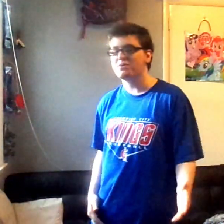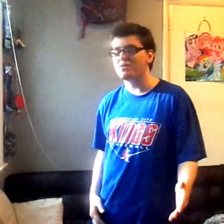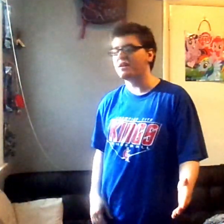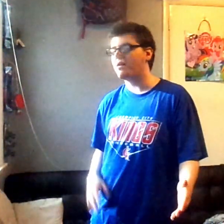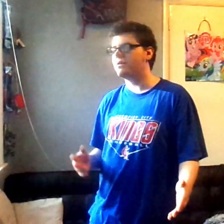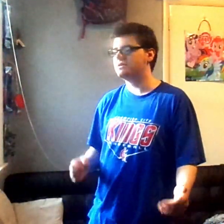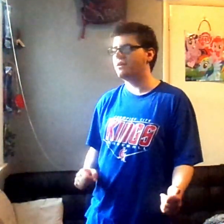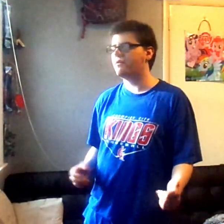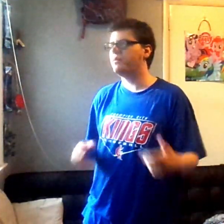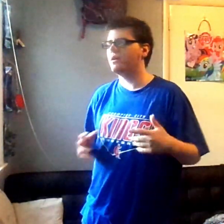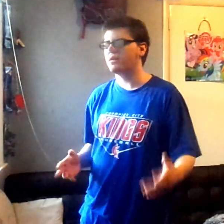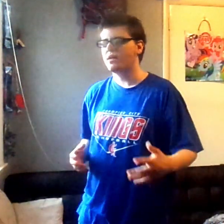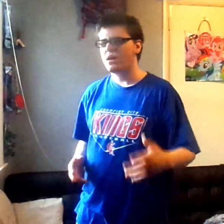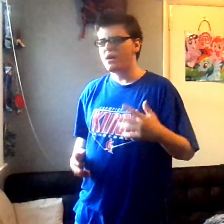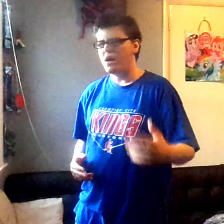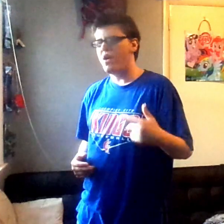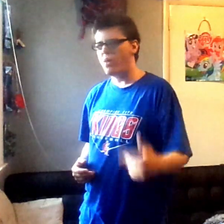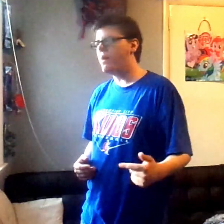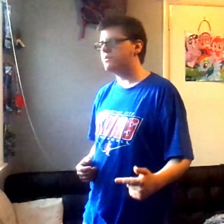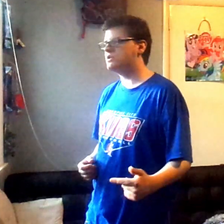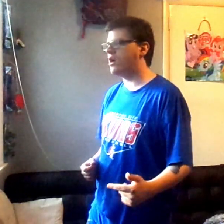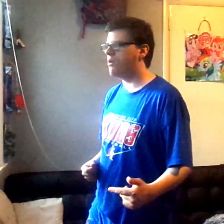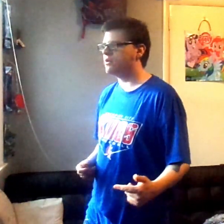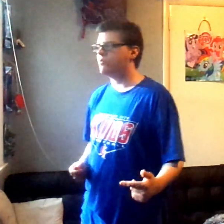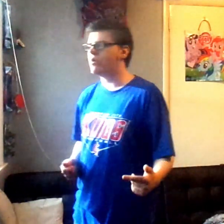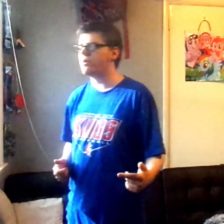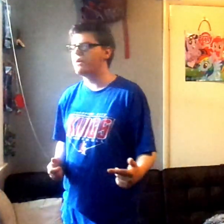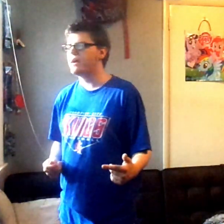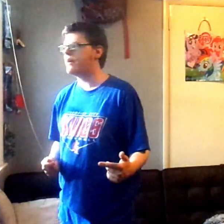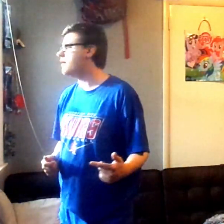I'm doing right now, but instead of being, like, a web show, it's more of a, uh,